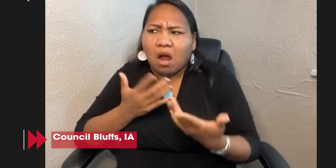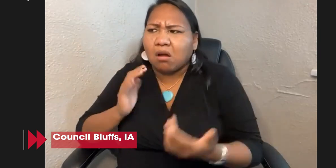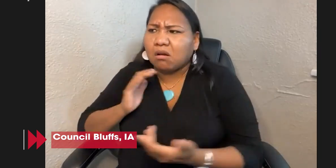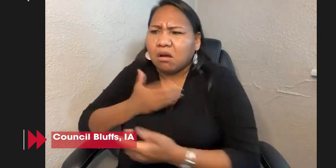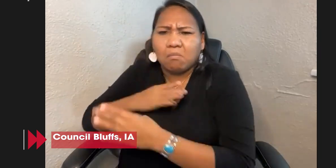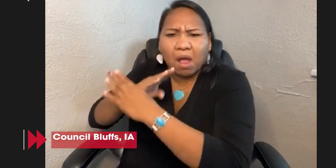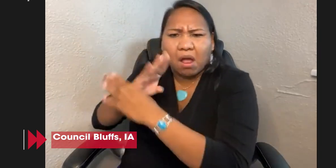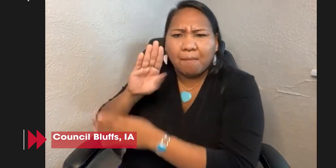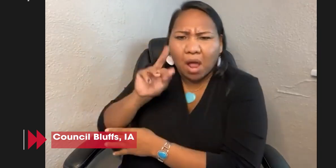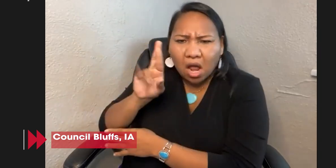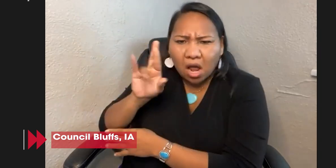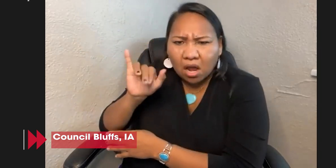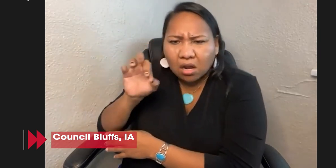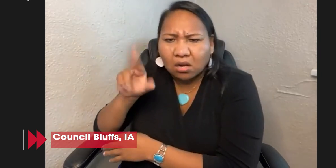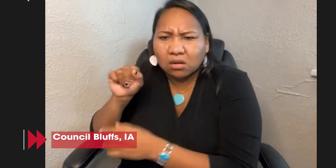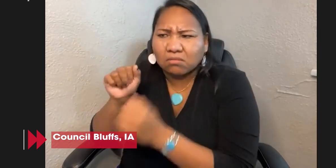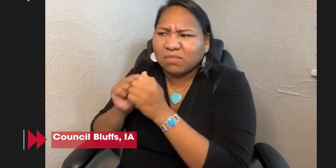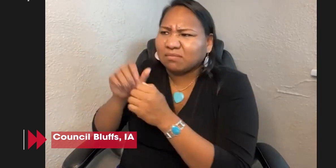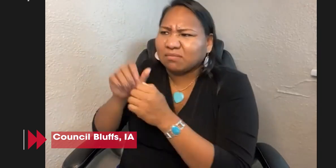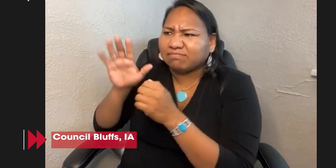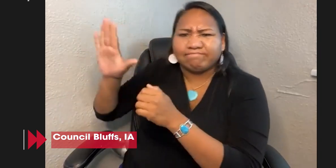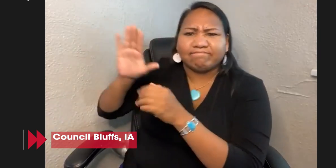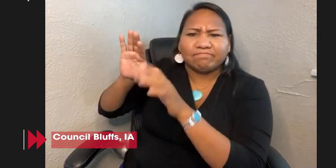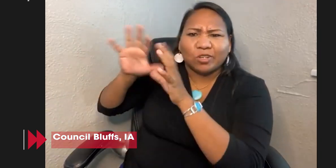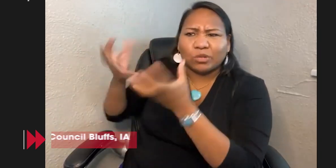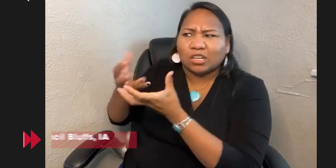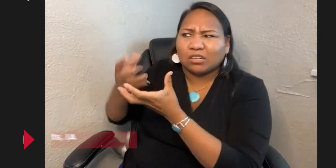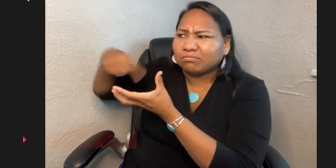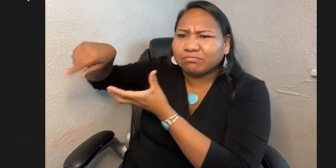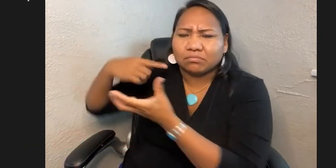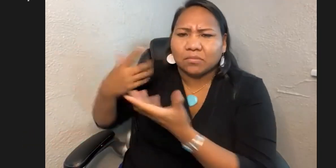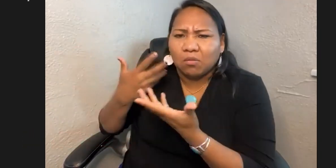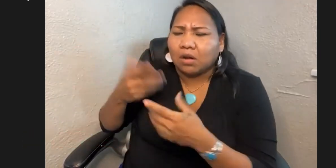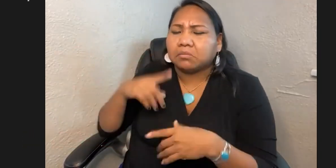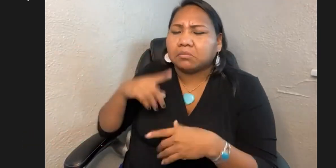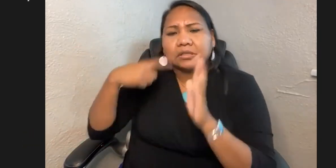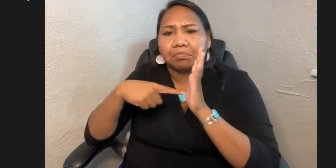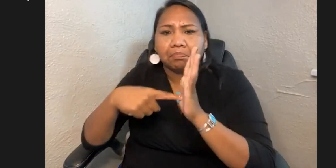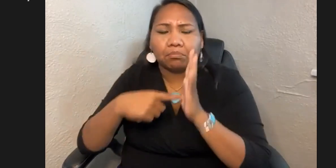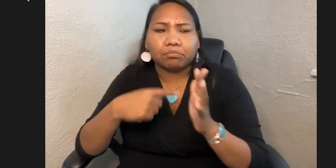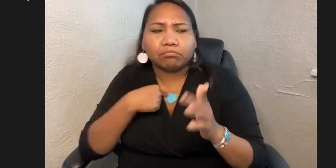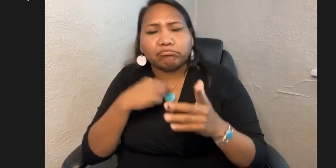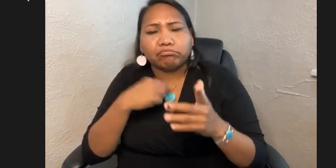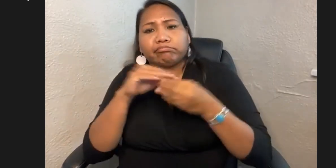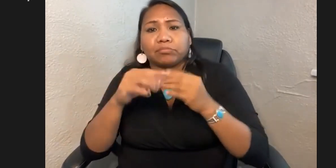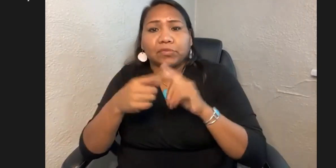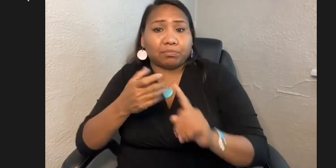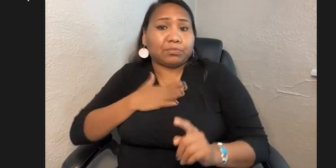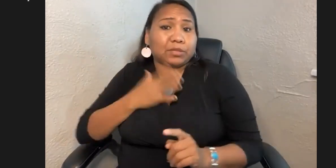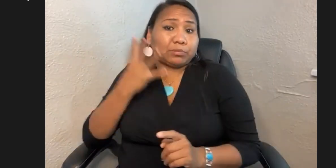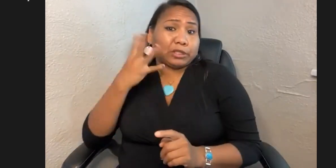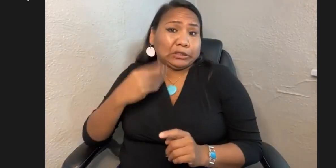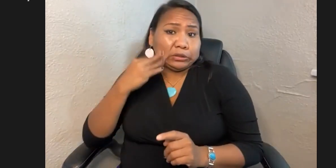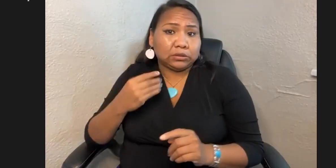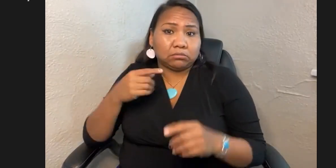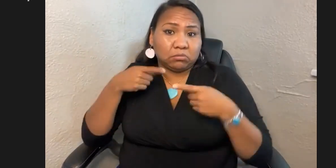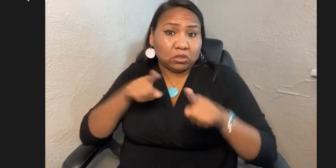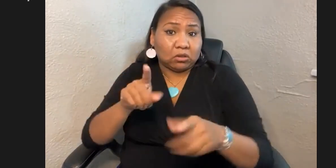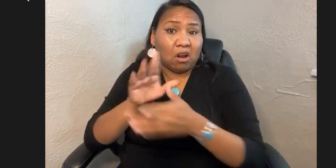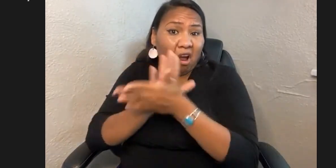population. What kind of struggles are being faced? What kind of barriers are there in front of us or being placed before us?